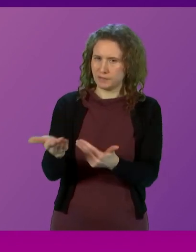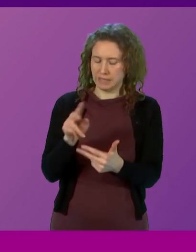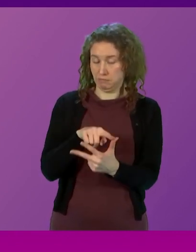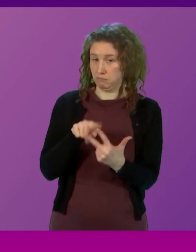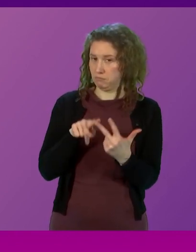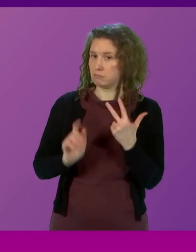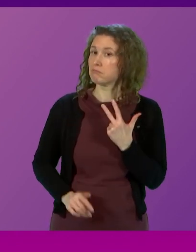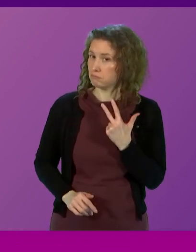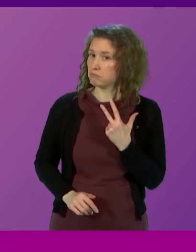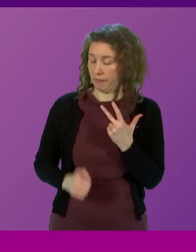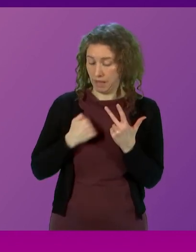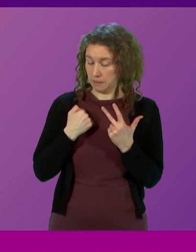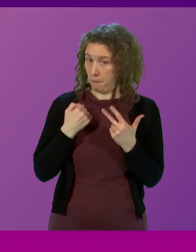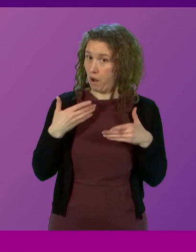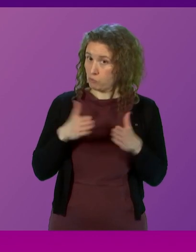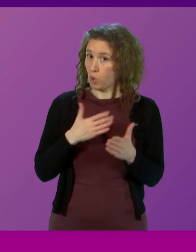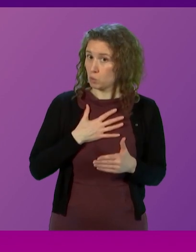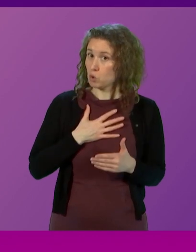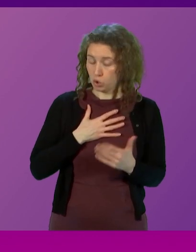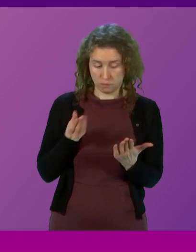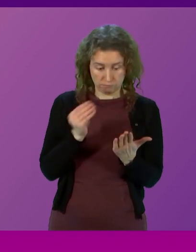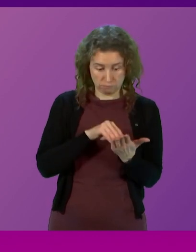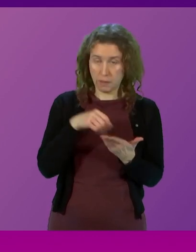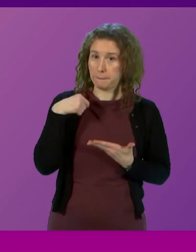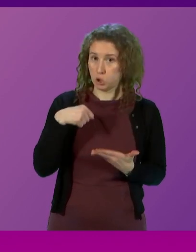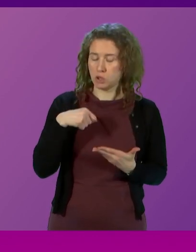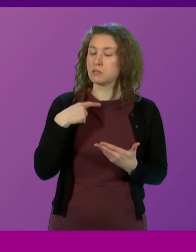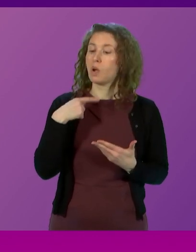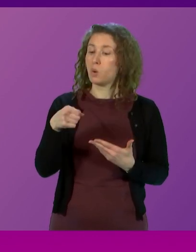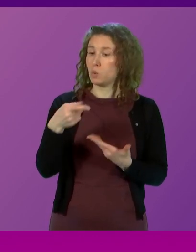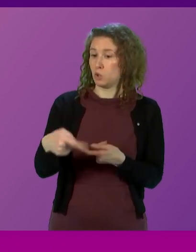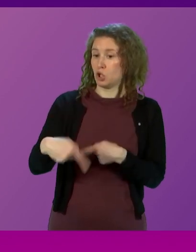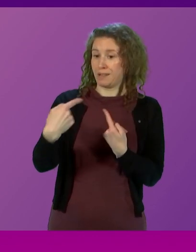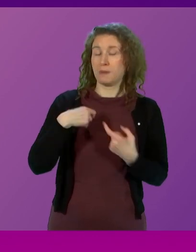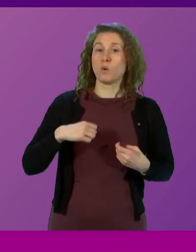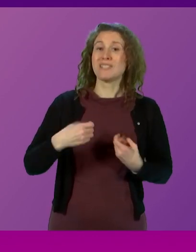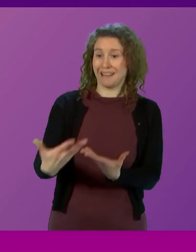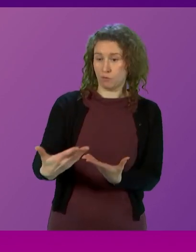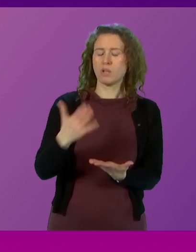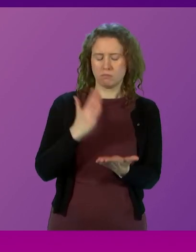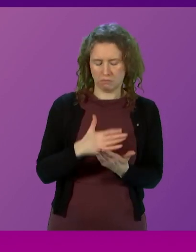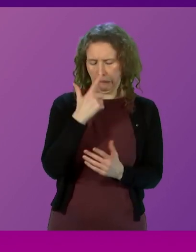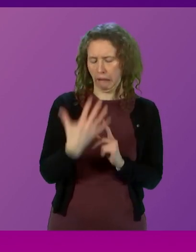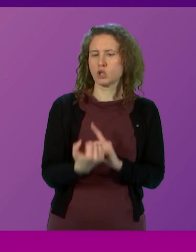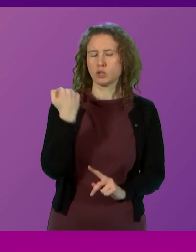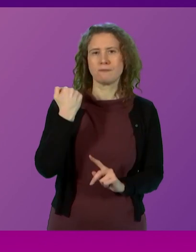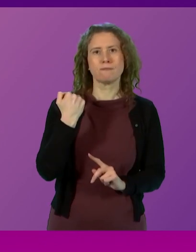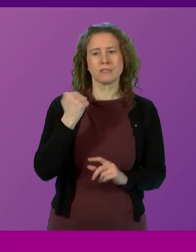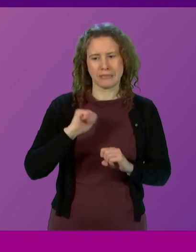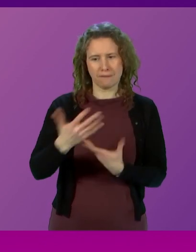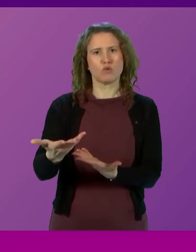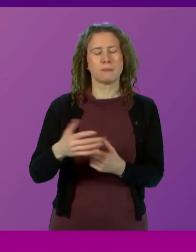that is the approach I'm putting into the Budget to ensure the delivery challenge that Mr Johnson puts to me can be addressed.